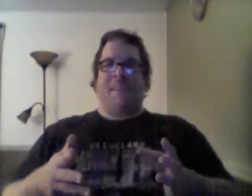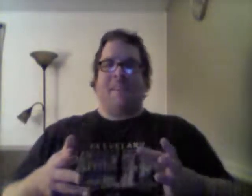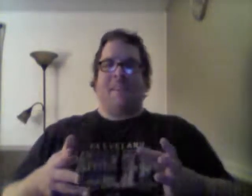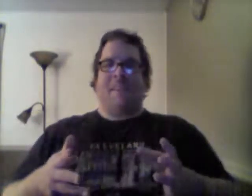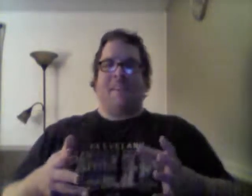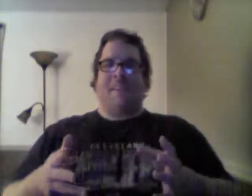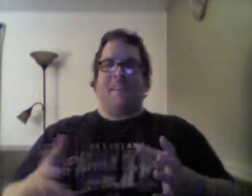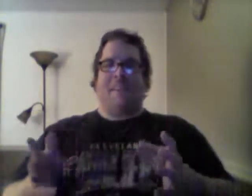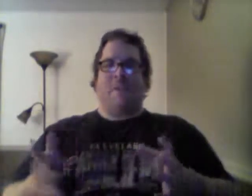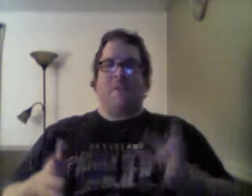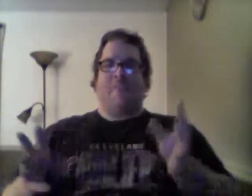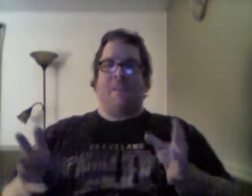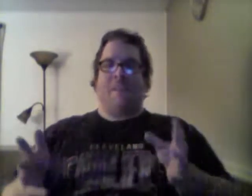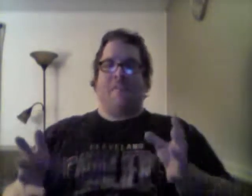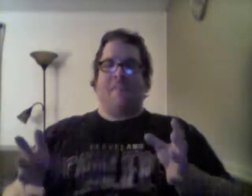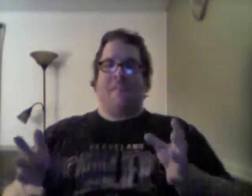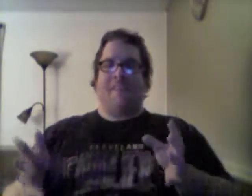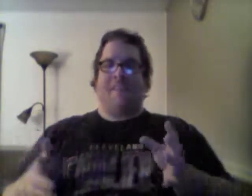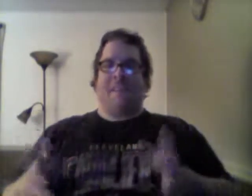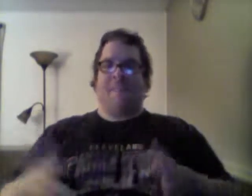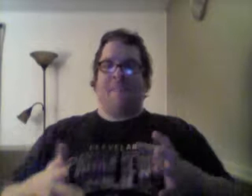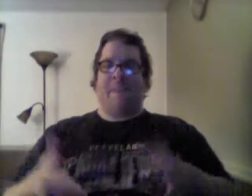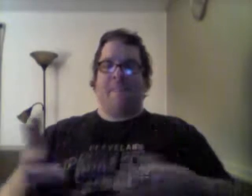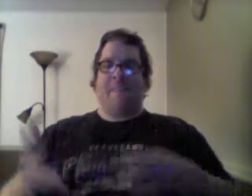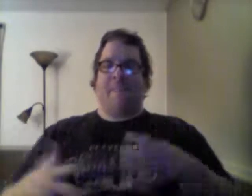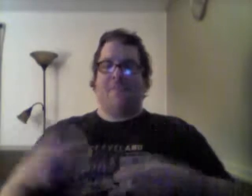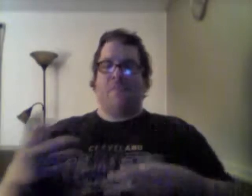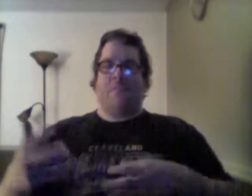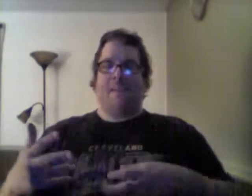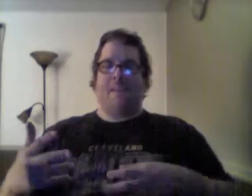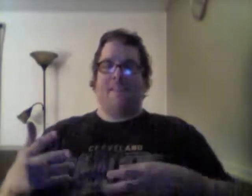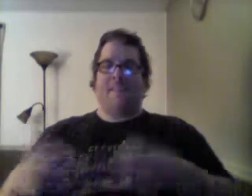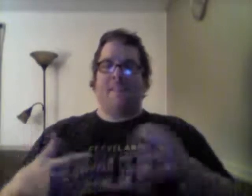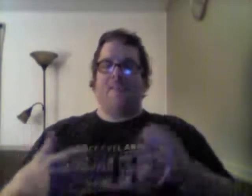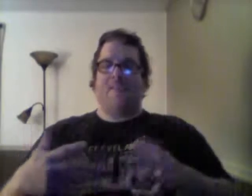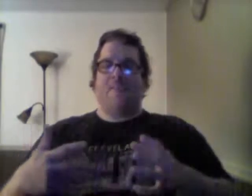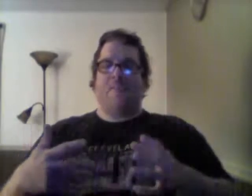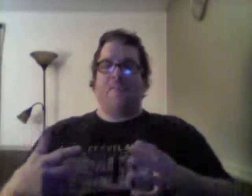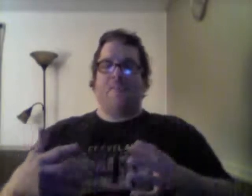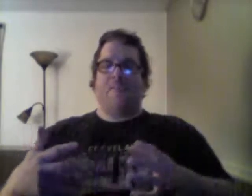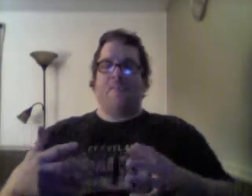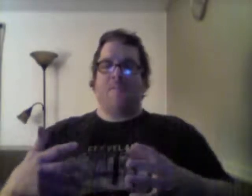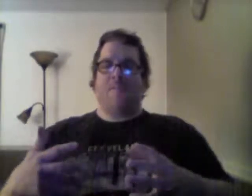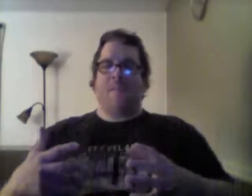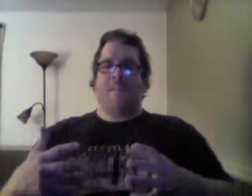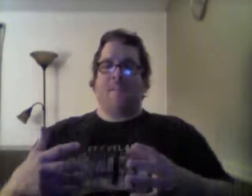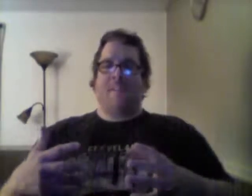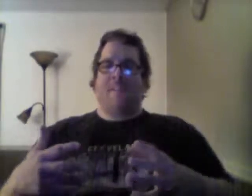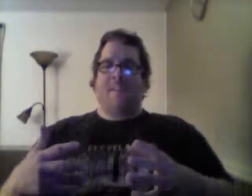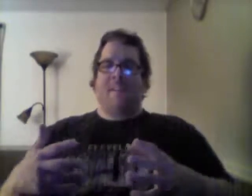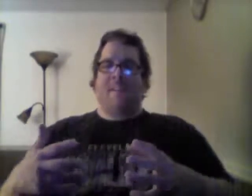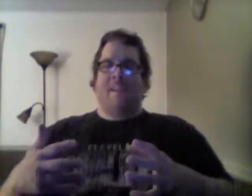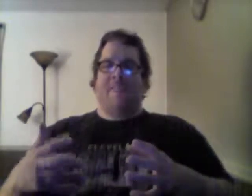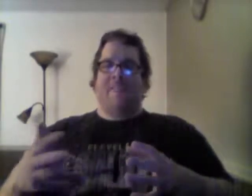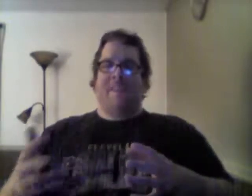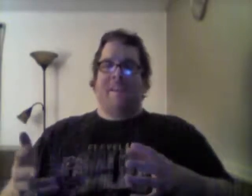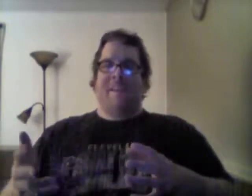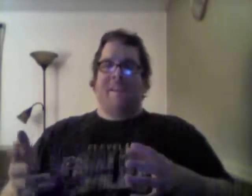like, a home video of, like, some kid playing with his toys, toy soldiers or whatever. And you find out